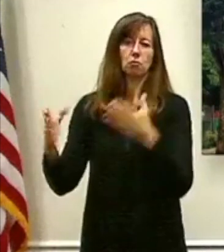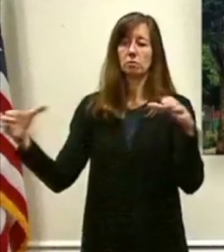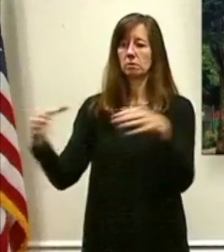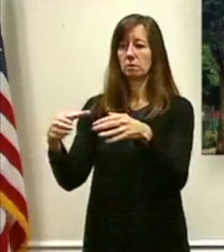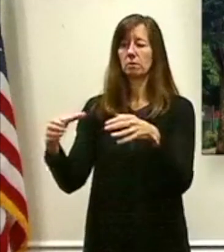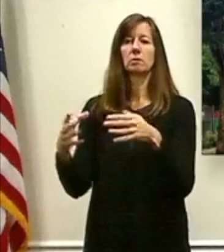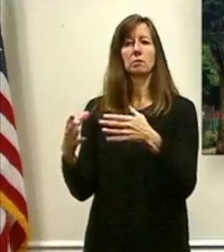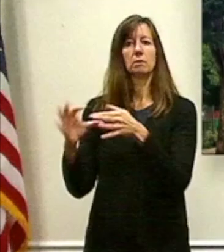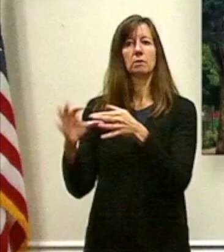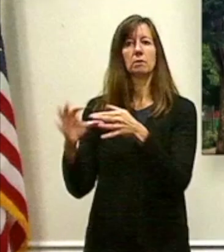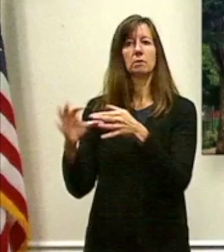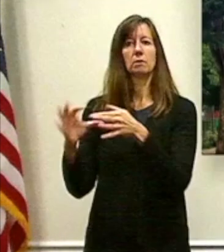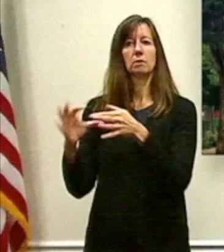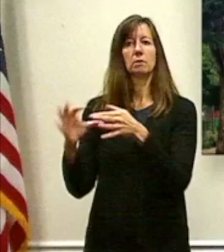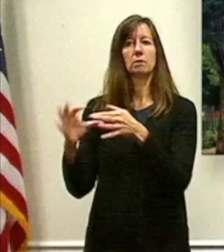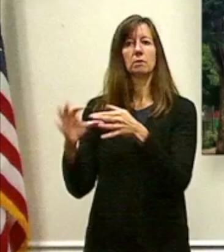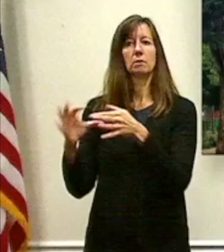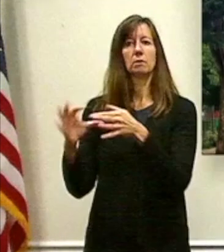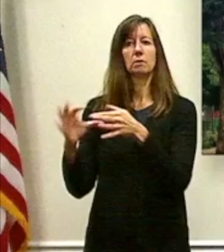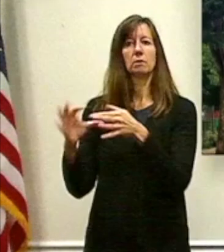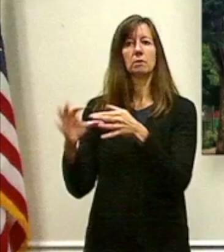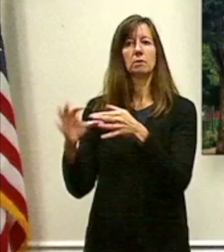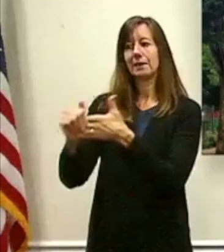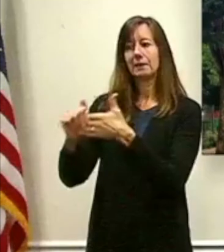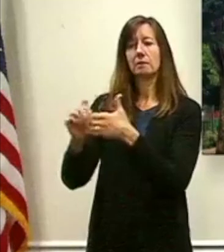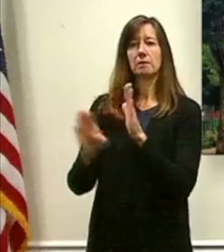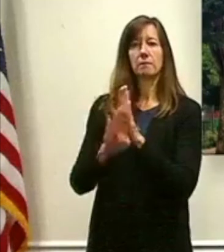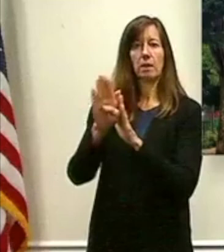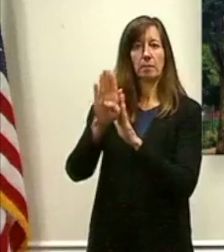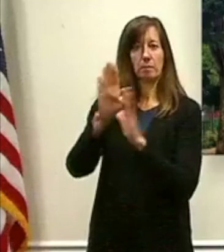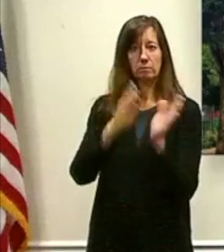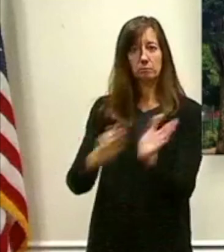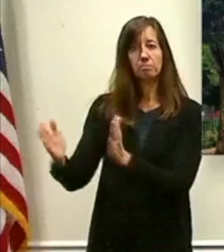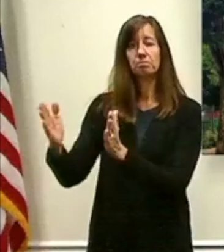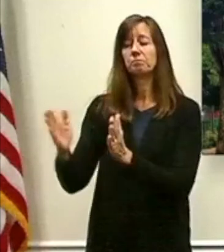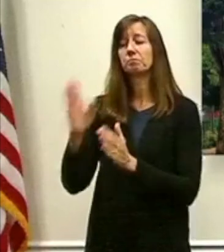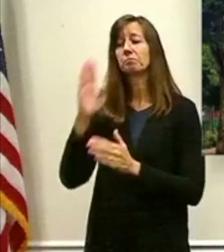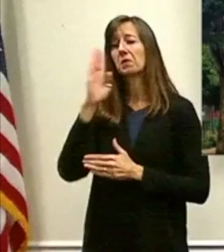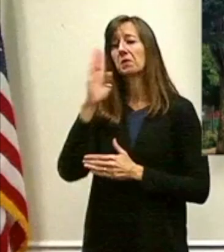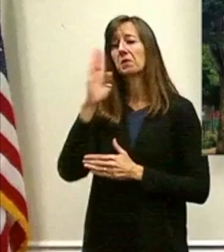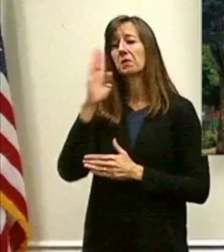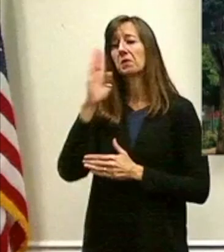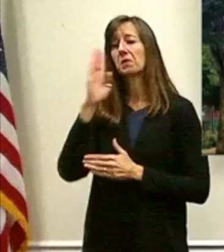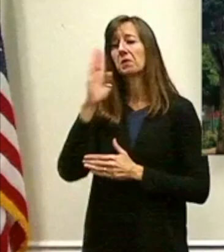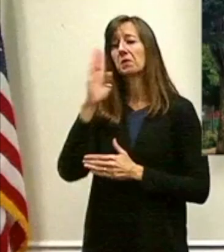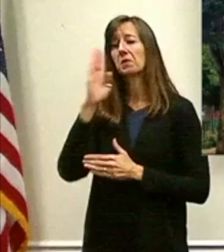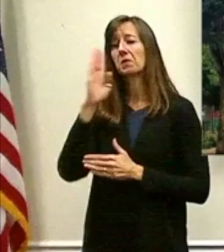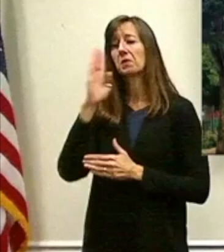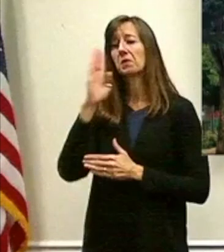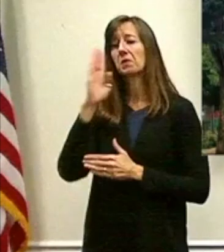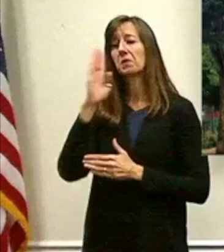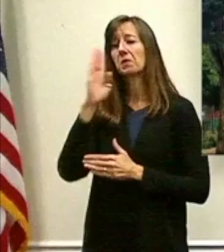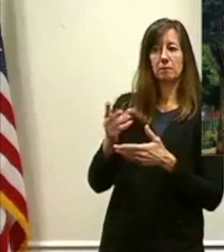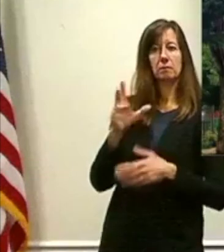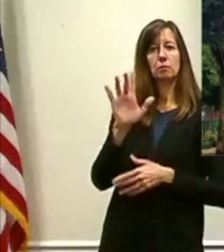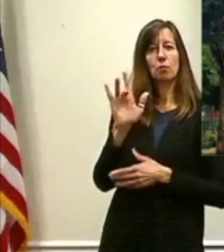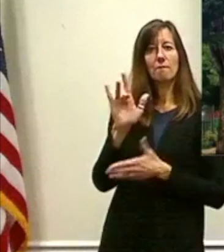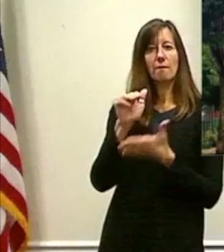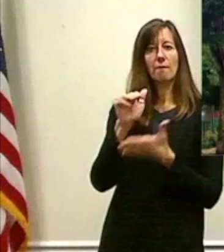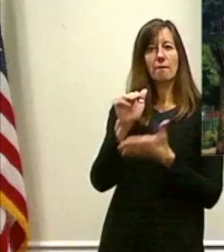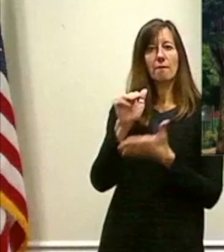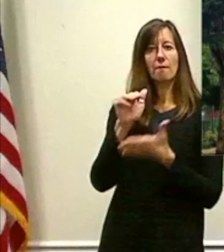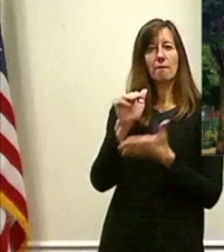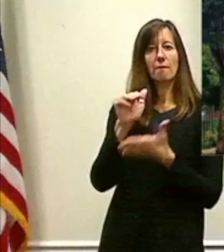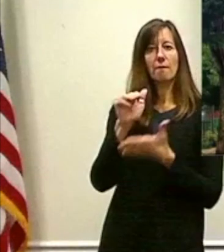and recognizes the commitment of the county of up to $25 million to move forward. Assuming that the city